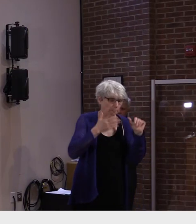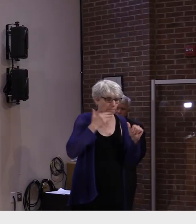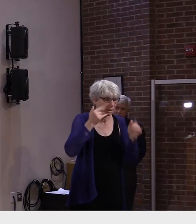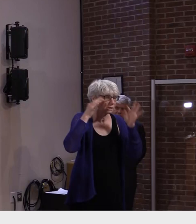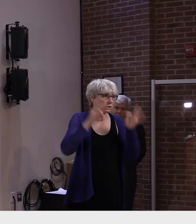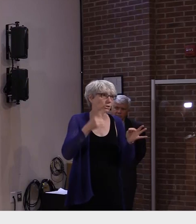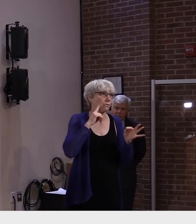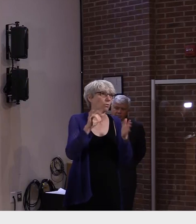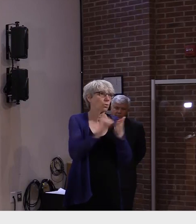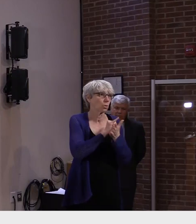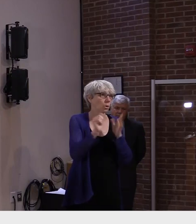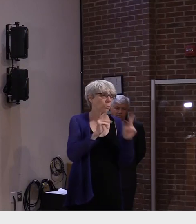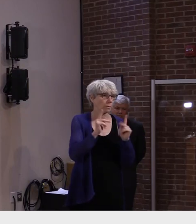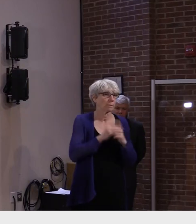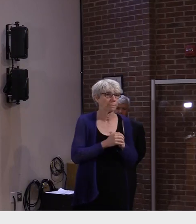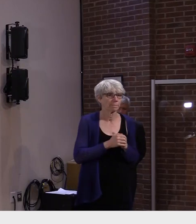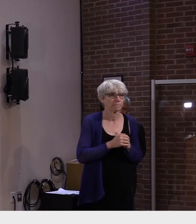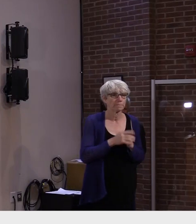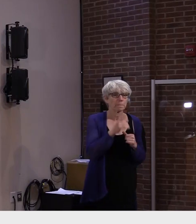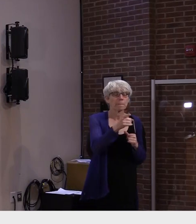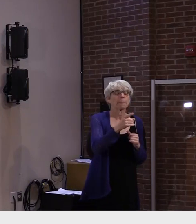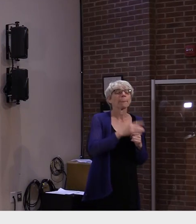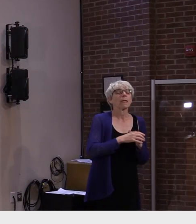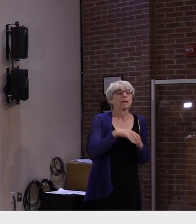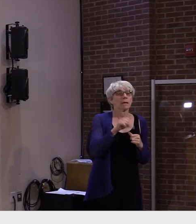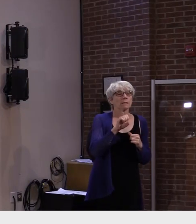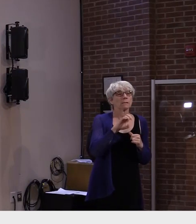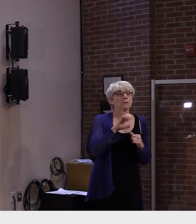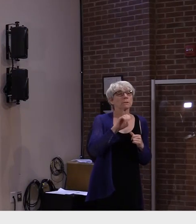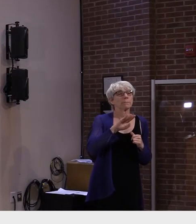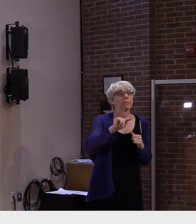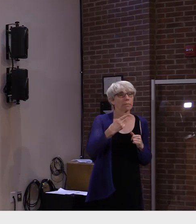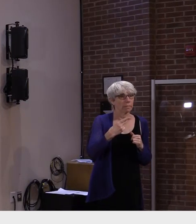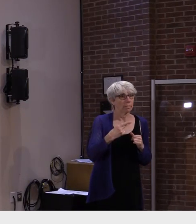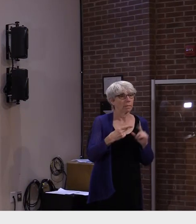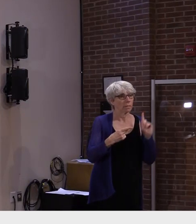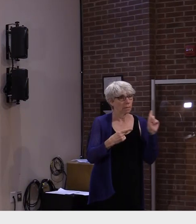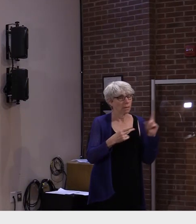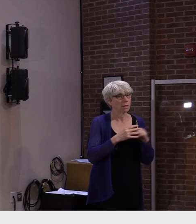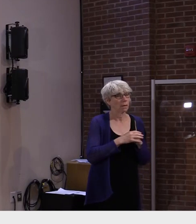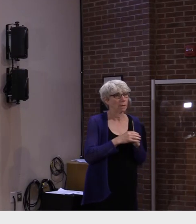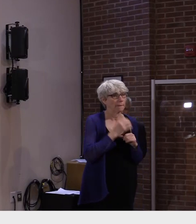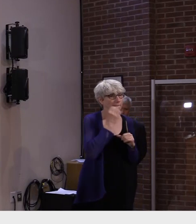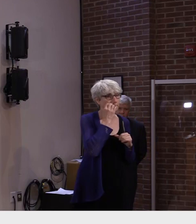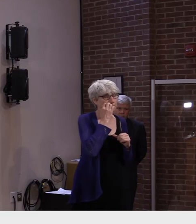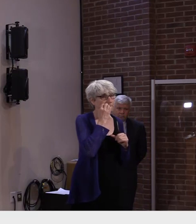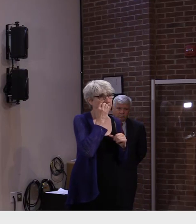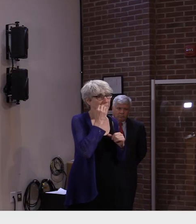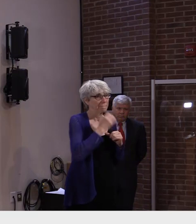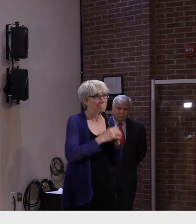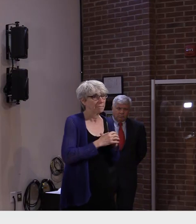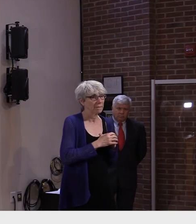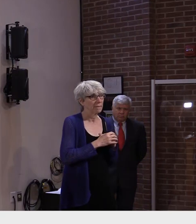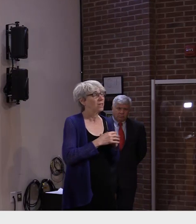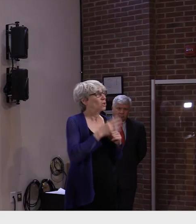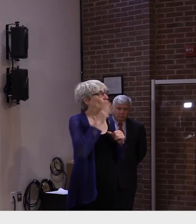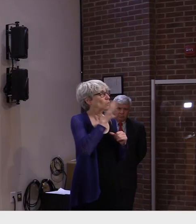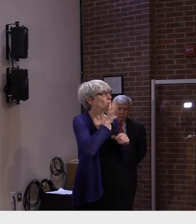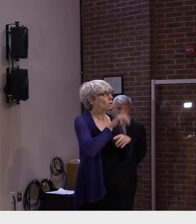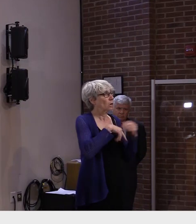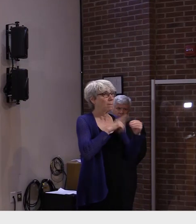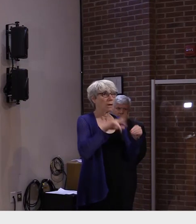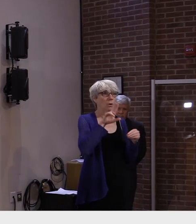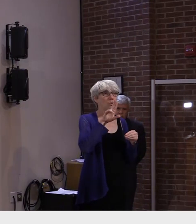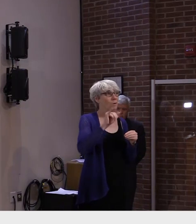people of New York. Secretary Smith, what sort of knock-on effects are you anticipating as a result of the expiration of some of these